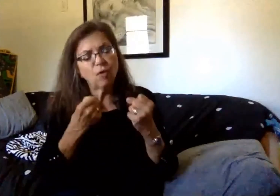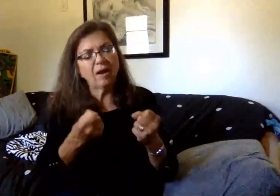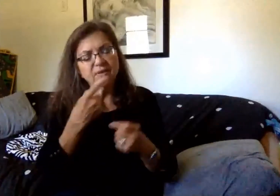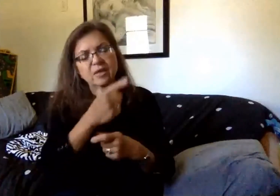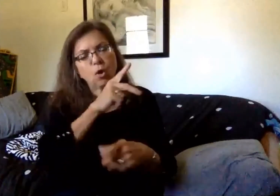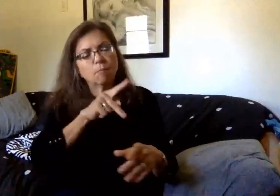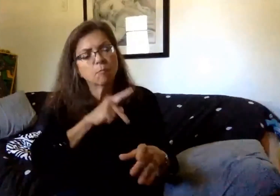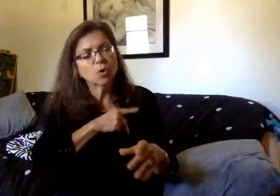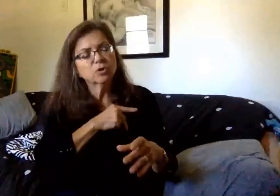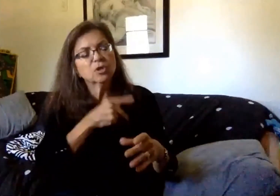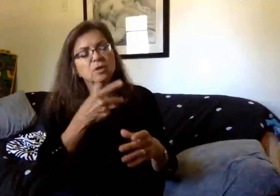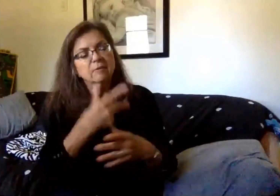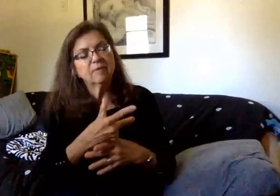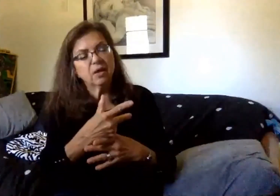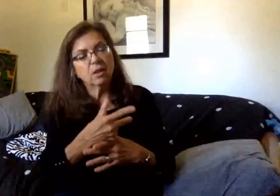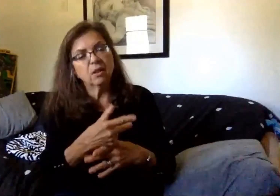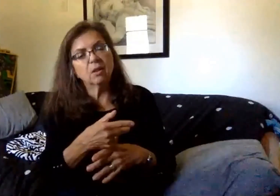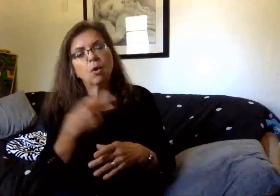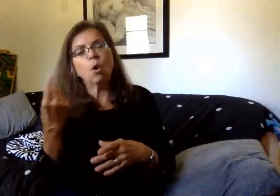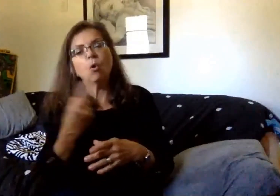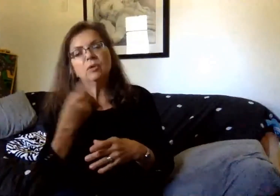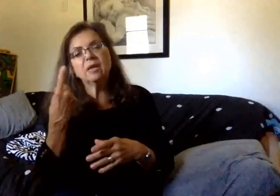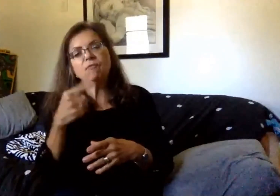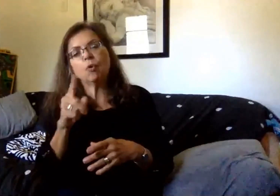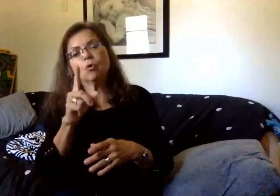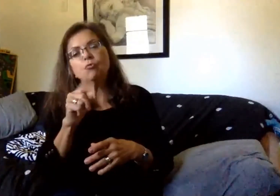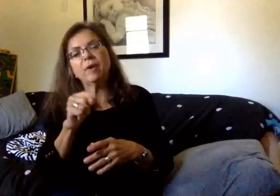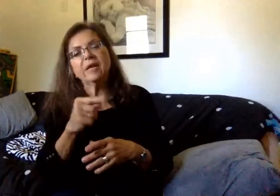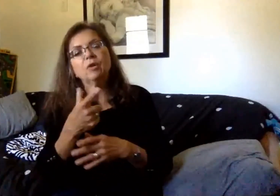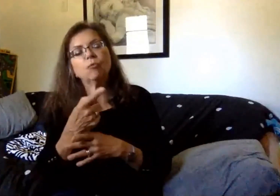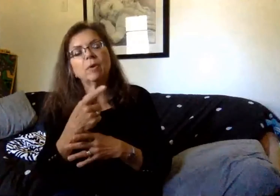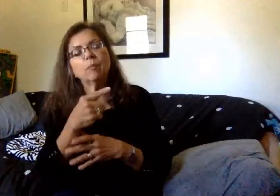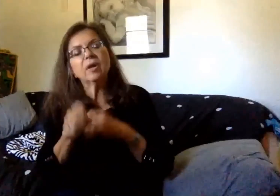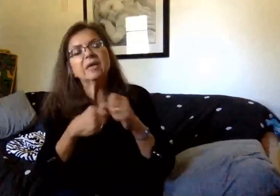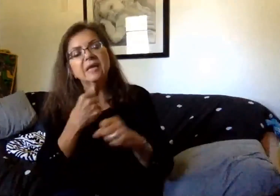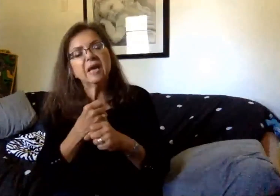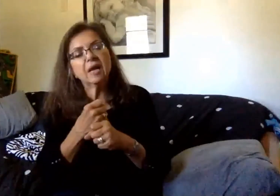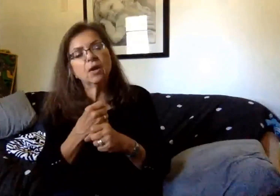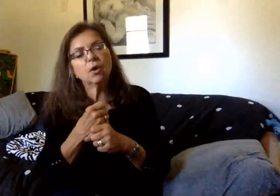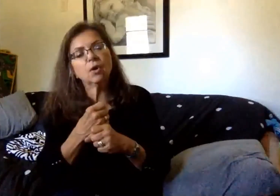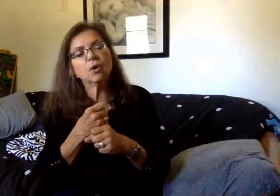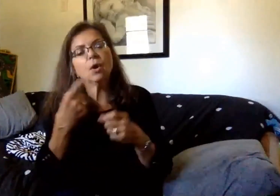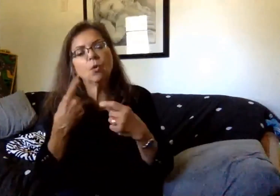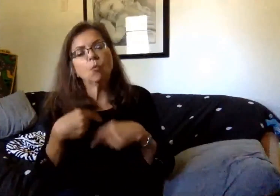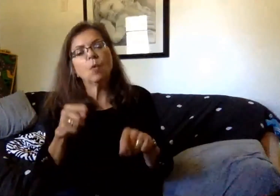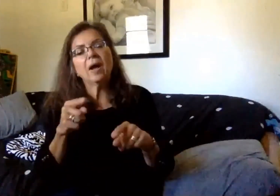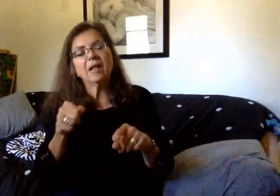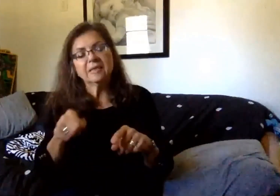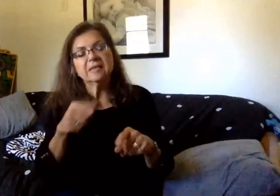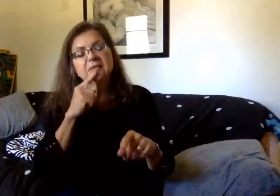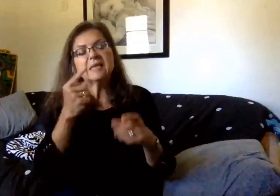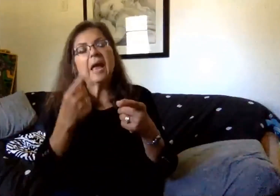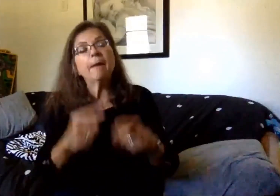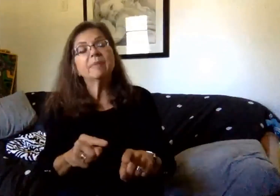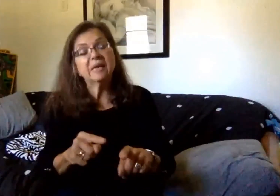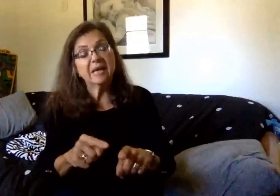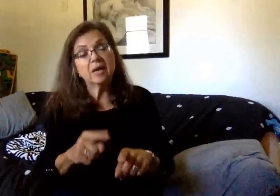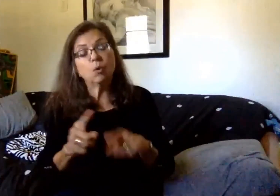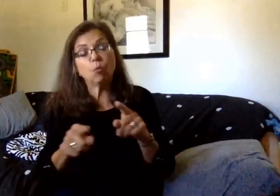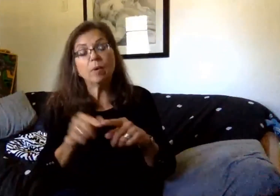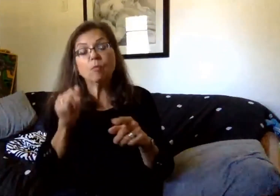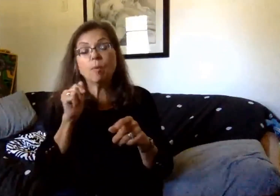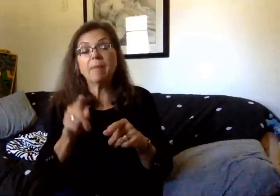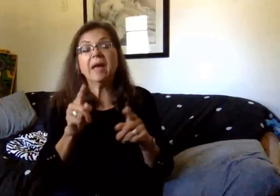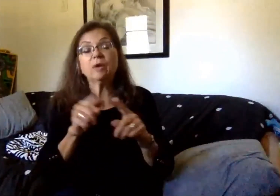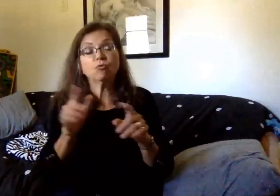vehicles. This will occur only for the 2021 school year or while we are still under this model. Once we return to full